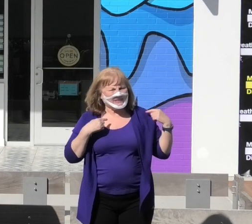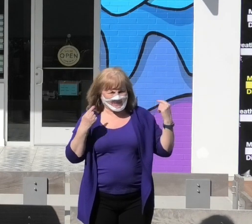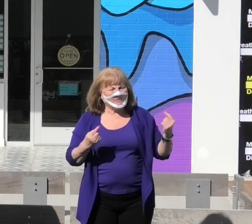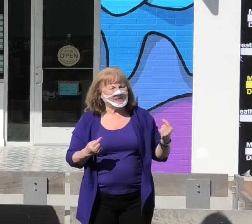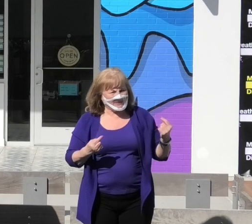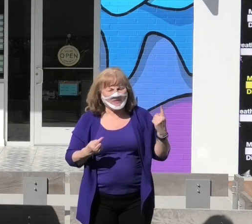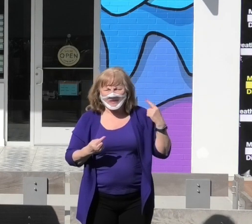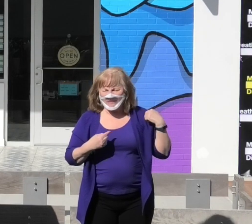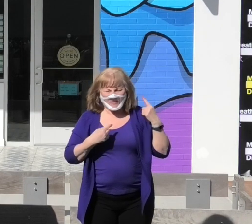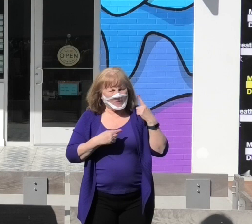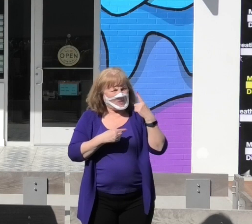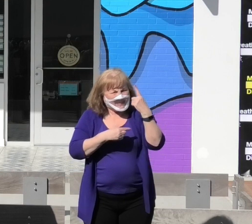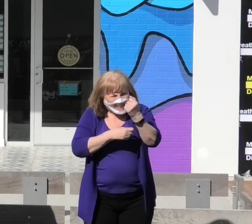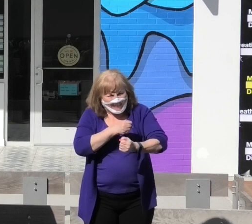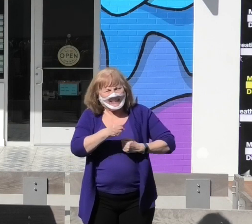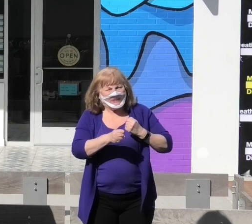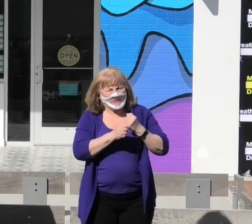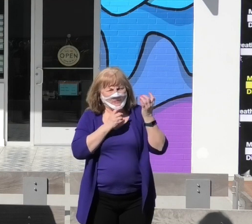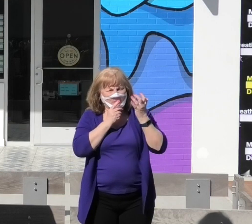for this past year.